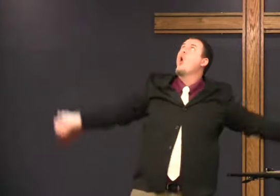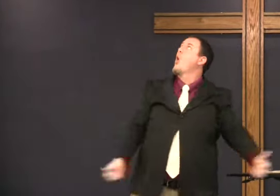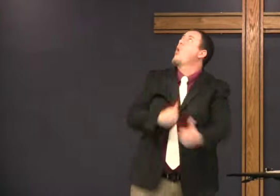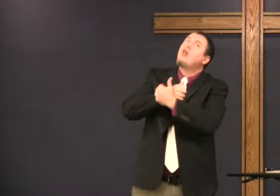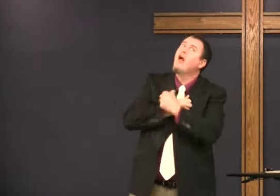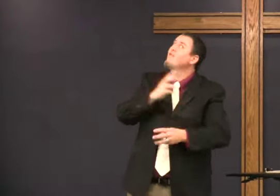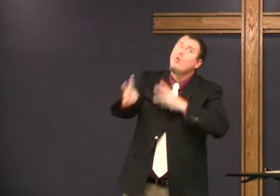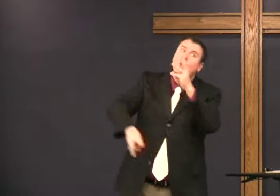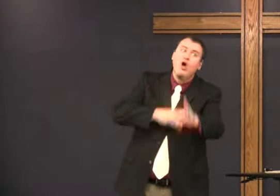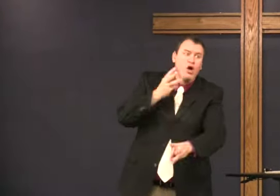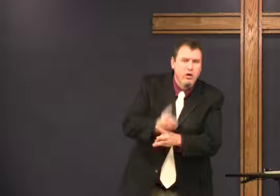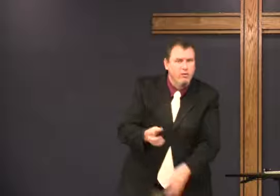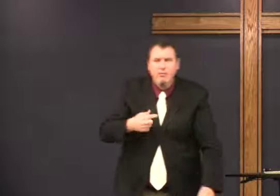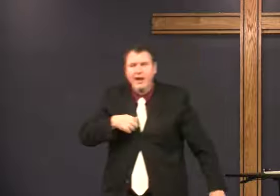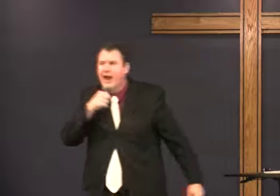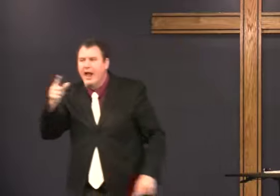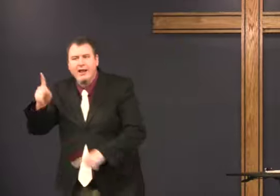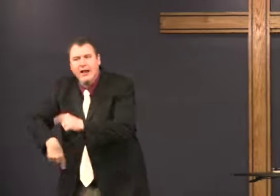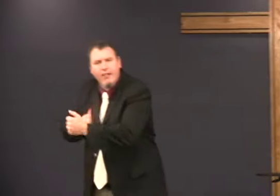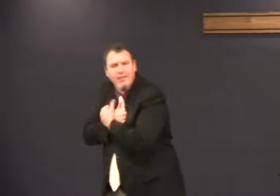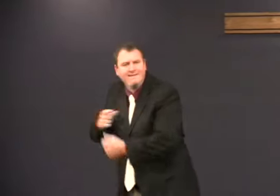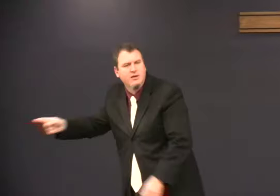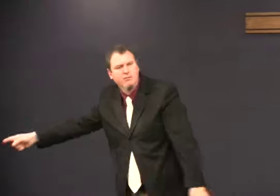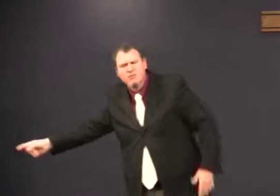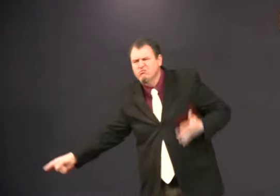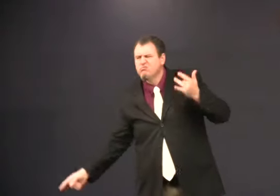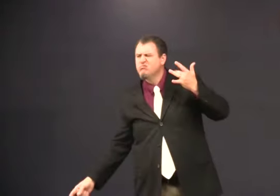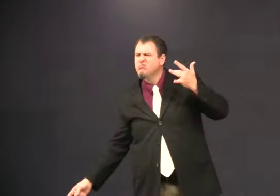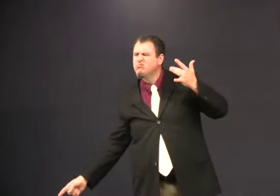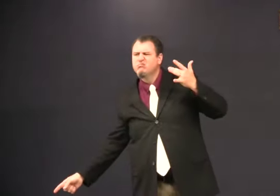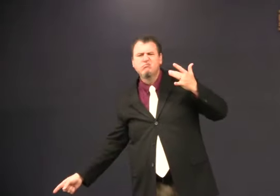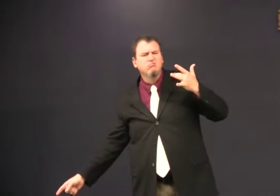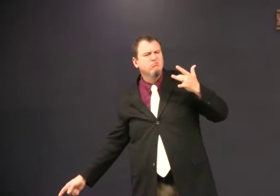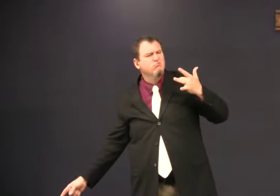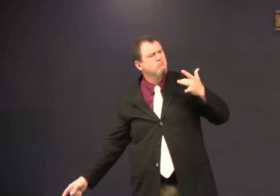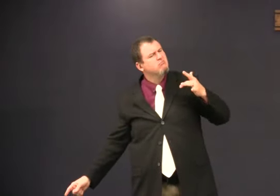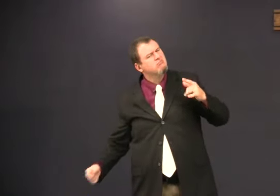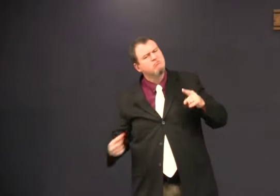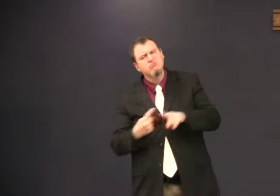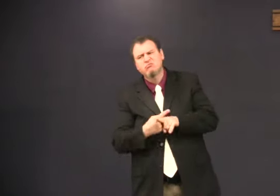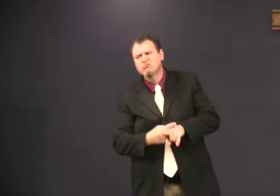John 3 16 God so loved the world so why can't I love them